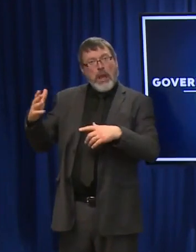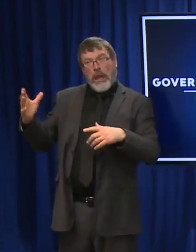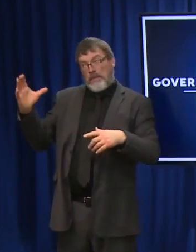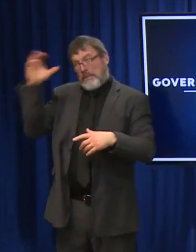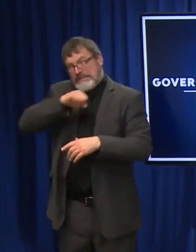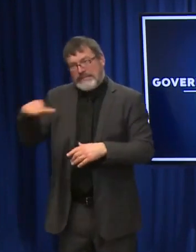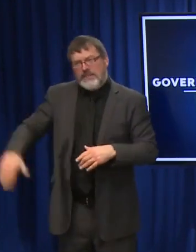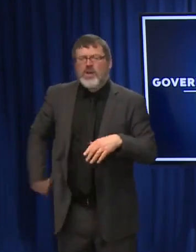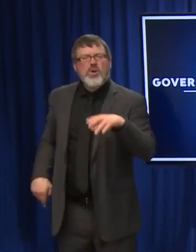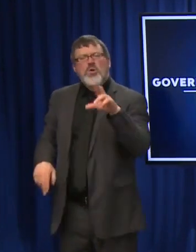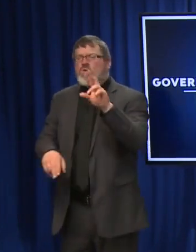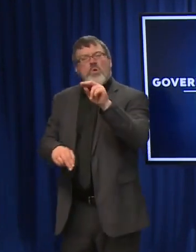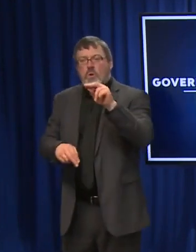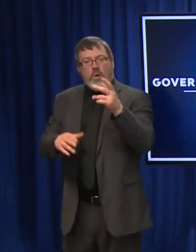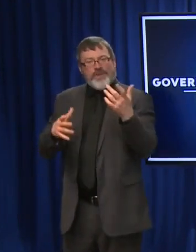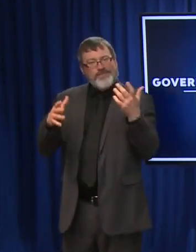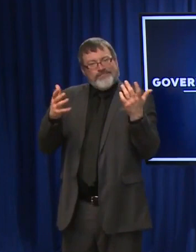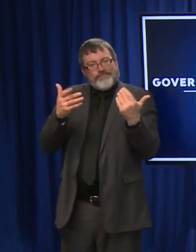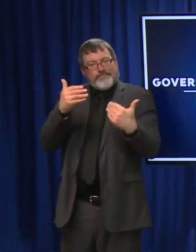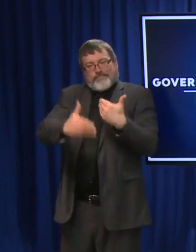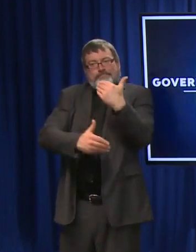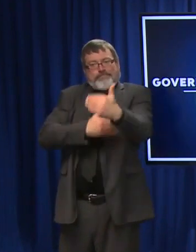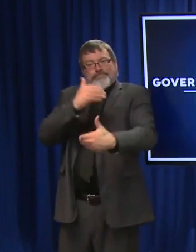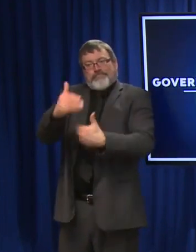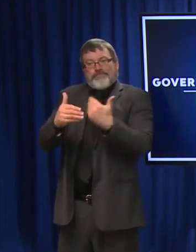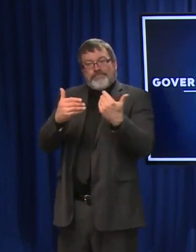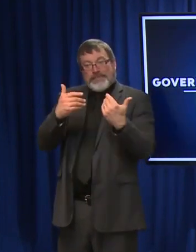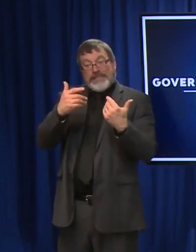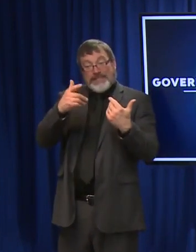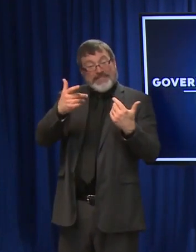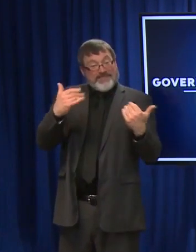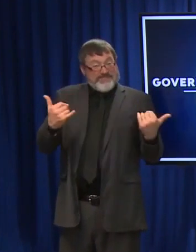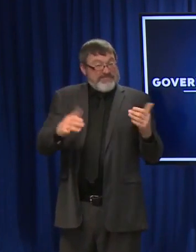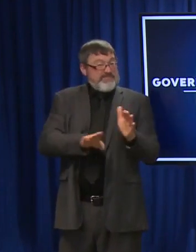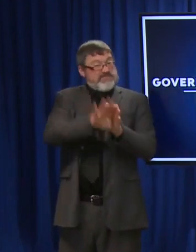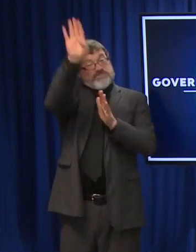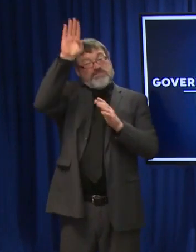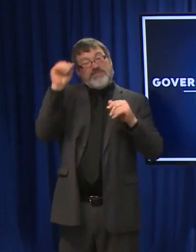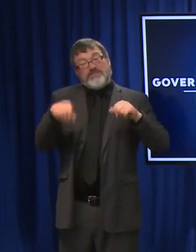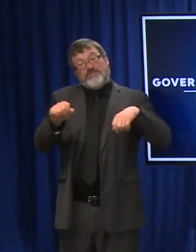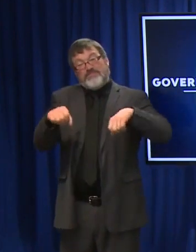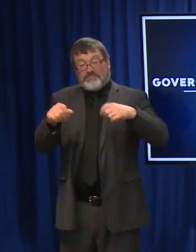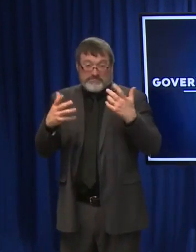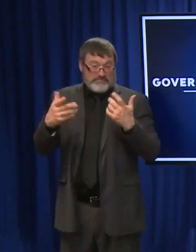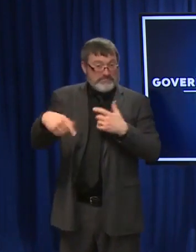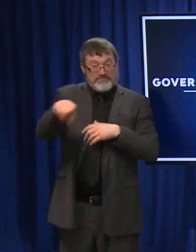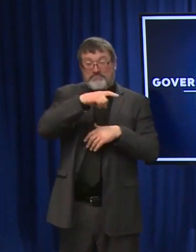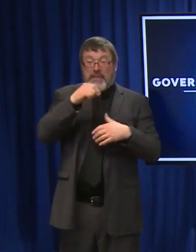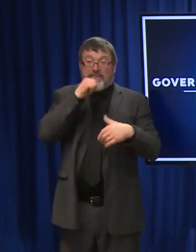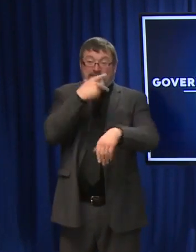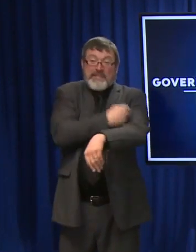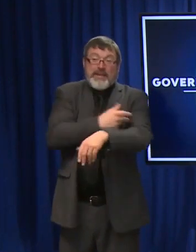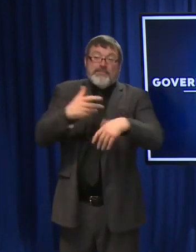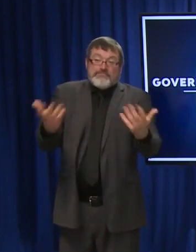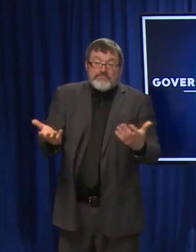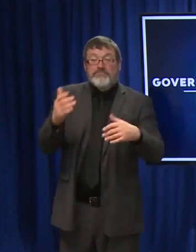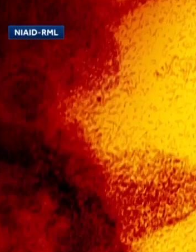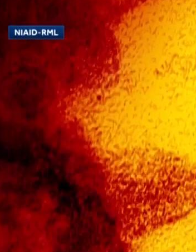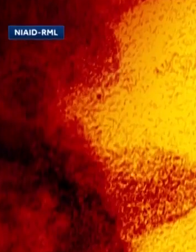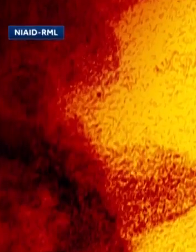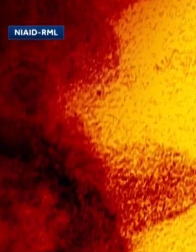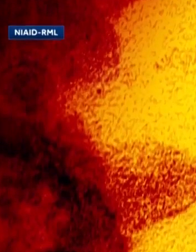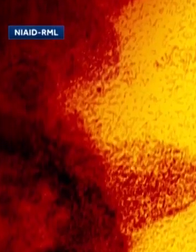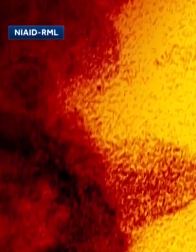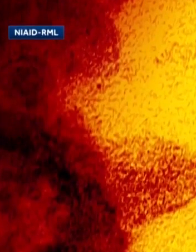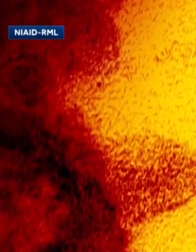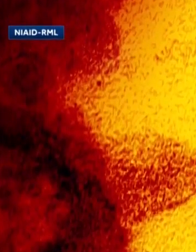the highest levels of COVID-19 in our communities that we've seen at any point during the pandemic. Governor Chris Sununu and state epidemiologist Dr. Benjamin Chan